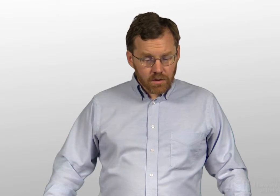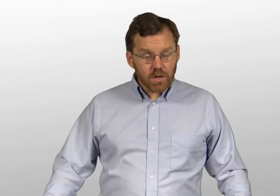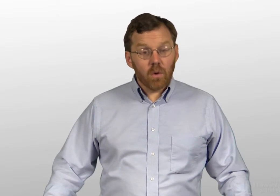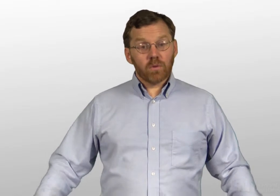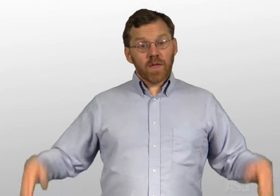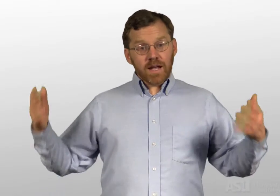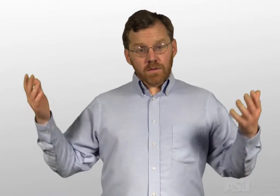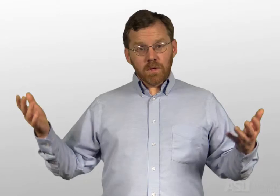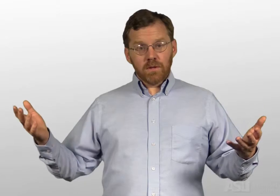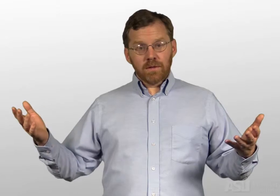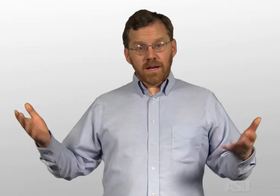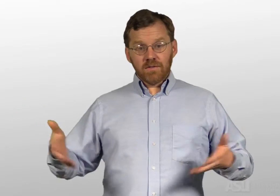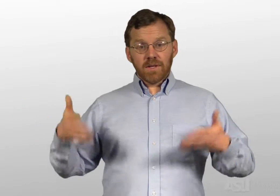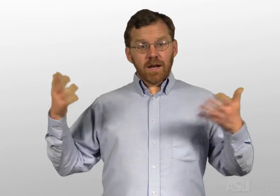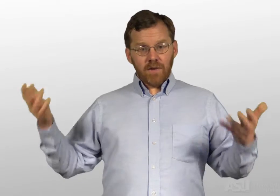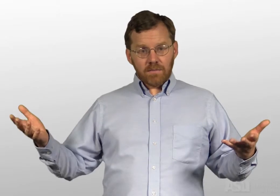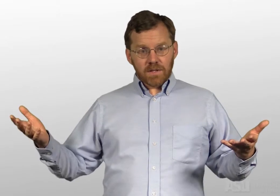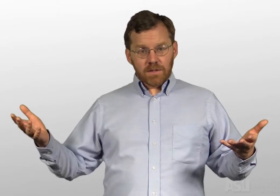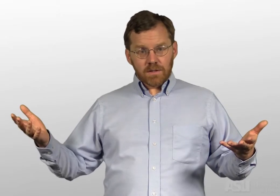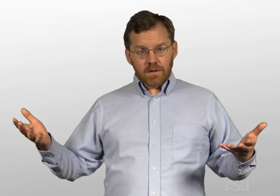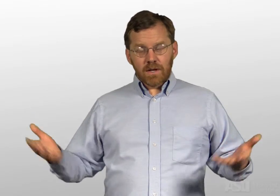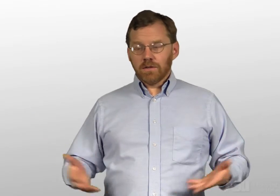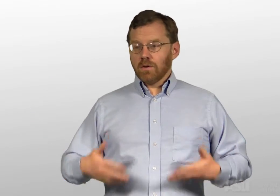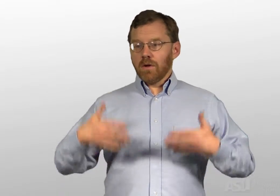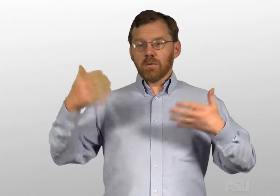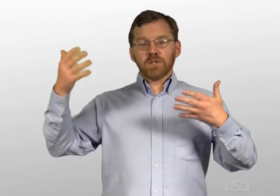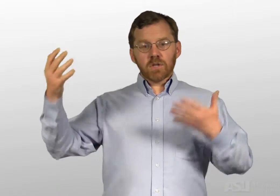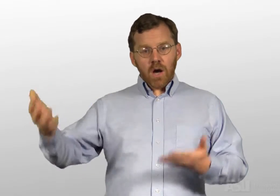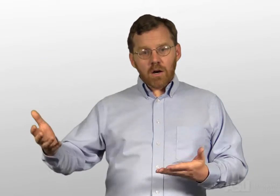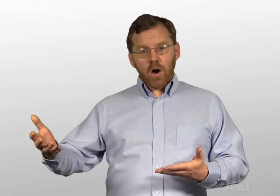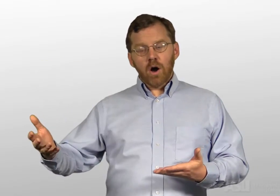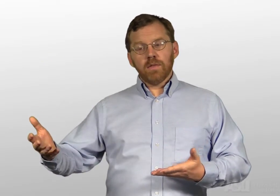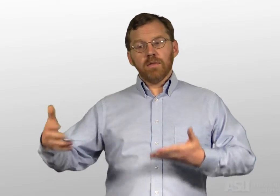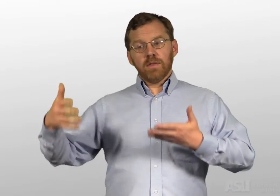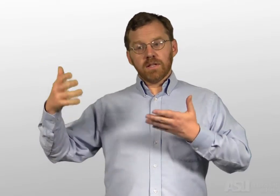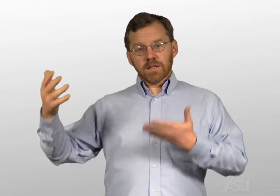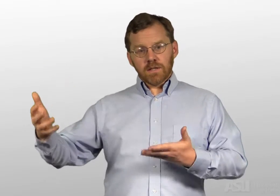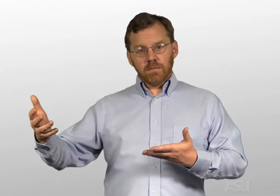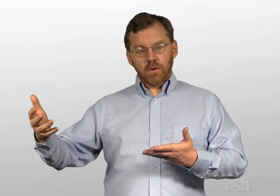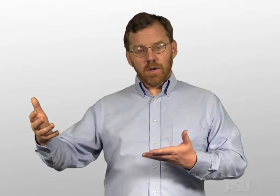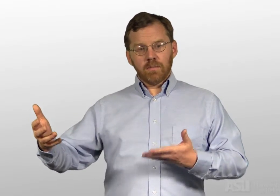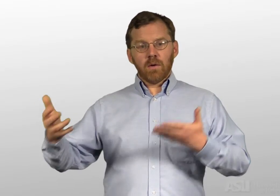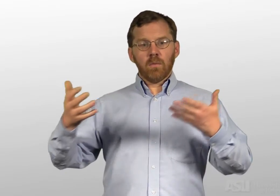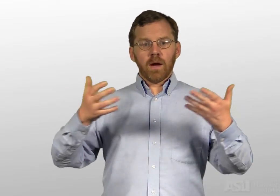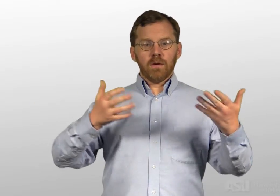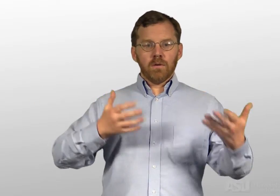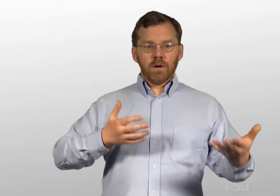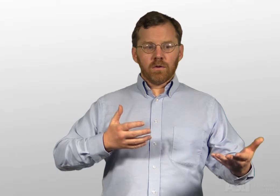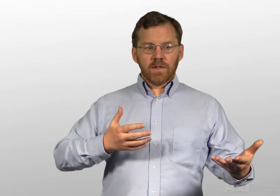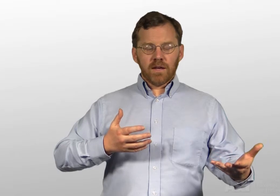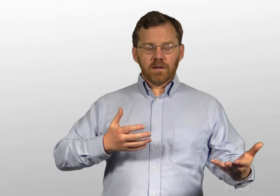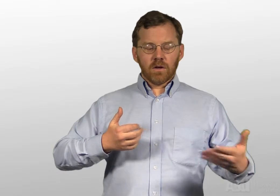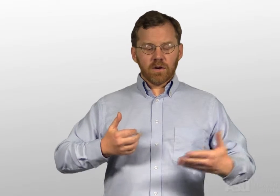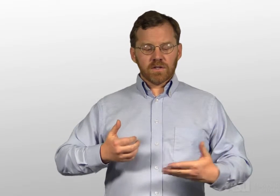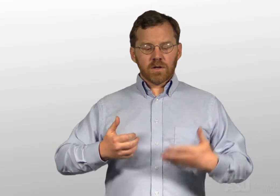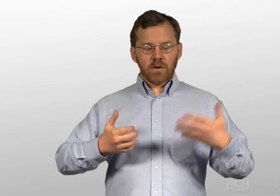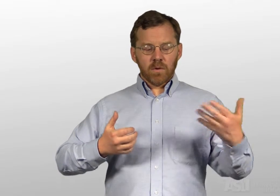So, that's what, that gives you a lot of options, okay? So, you have room to talk on the discussion board about why you think Gerges' argument